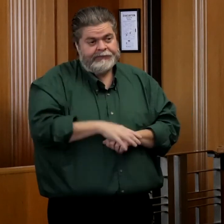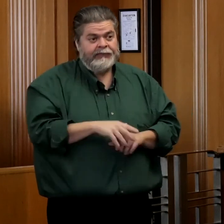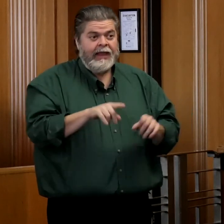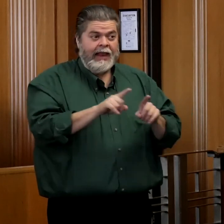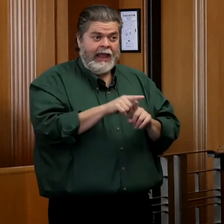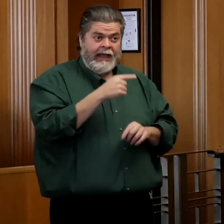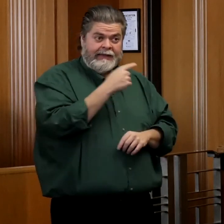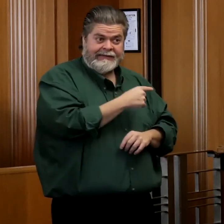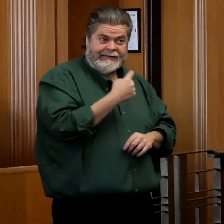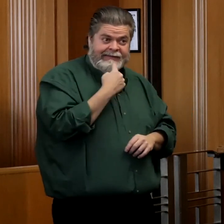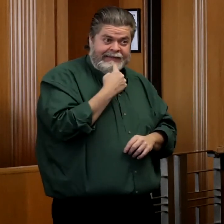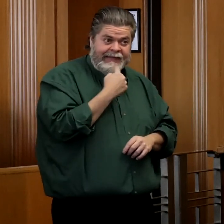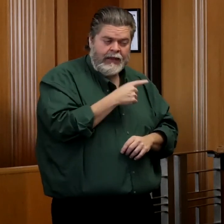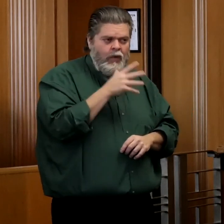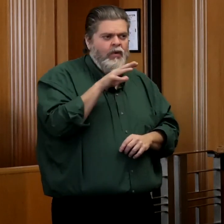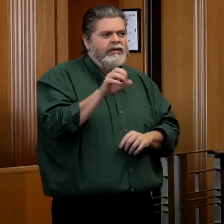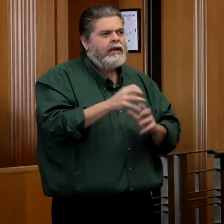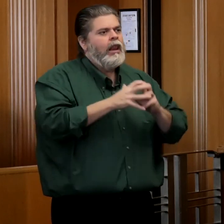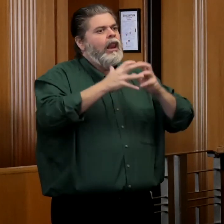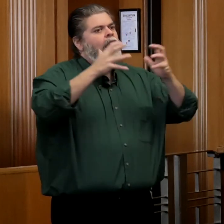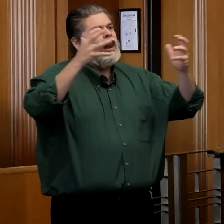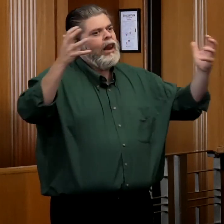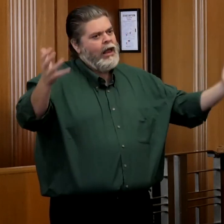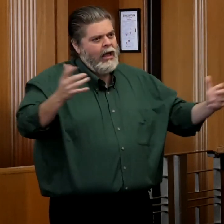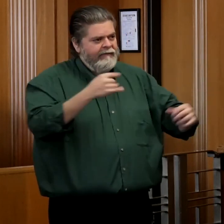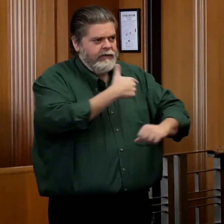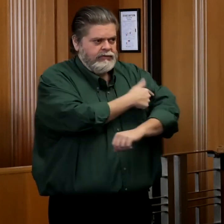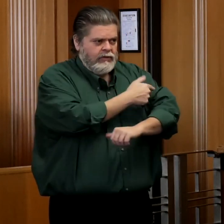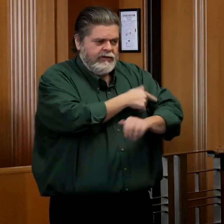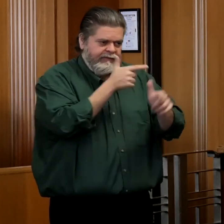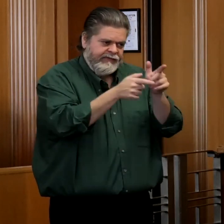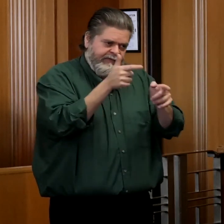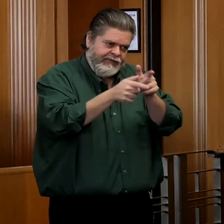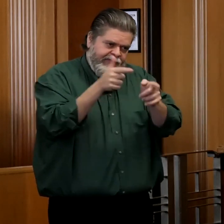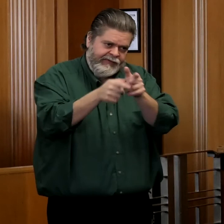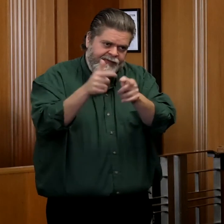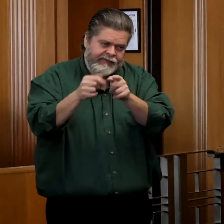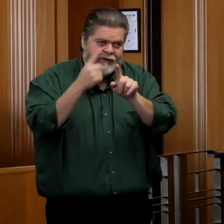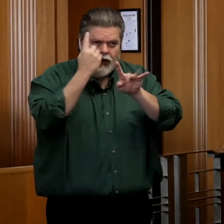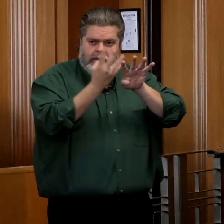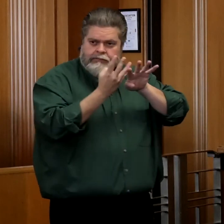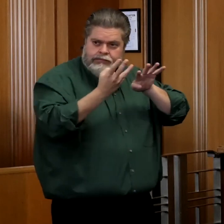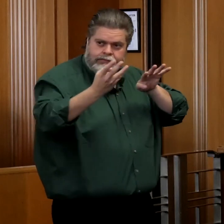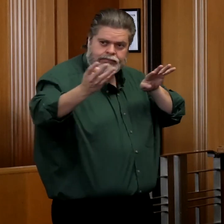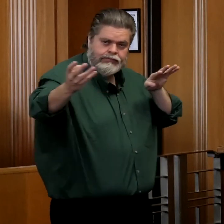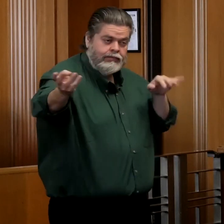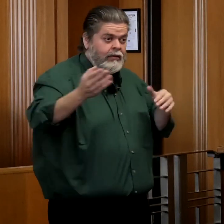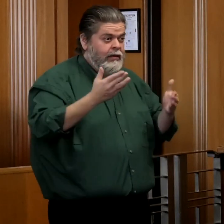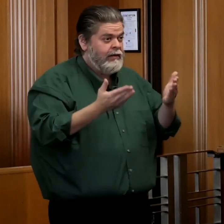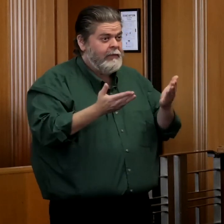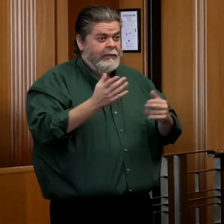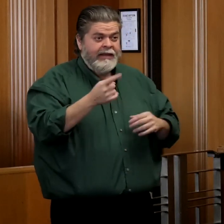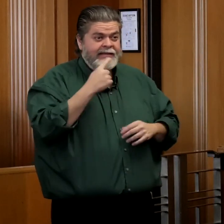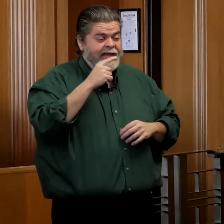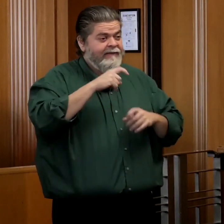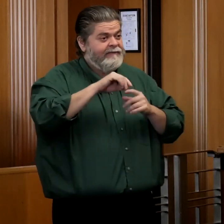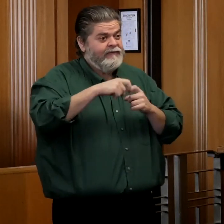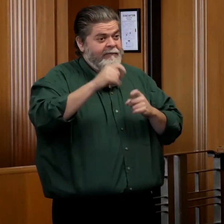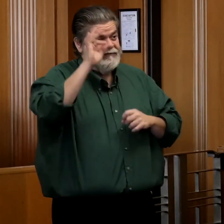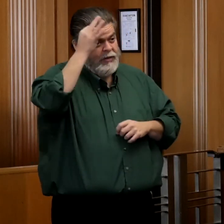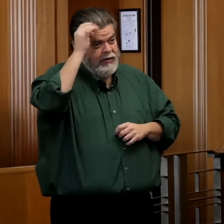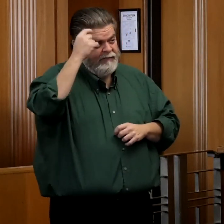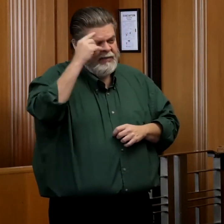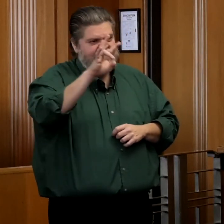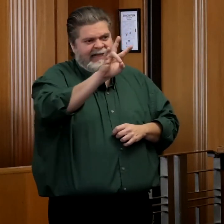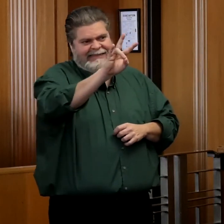out, it's going to take a lot of vaccination in order to get toward that herd immunity. The latest estimate, I believe, from the federal government was